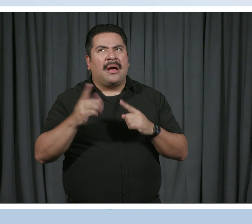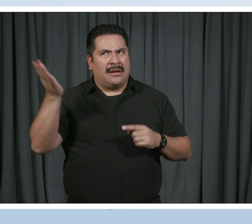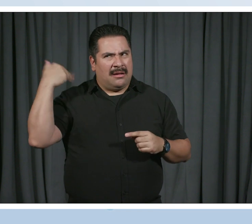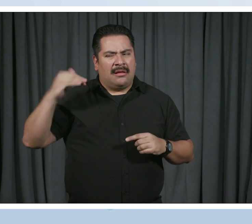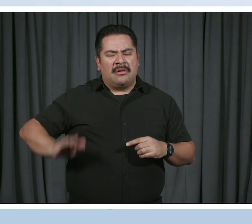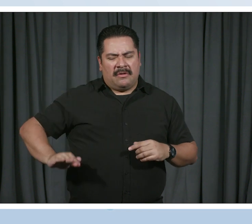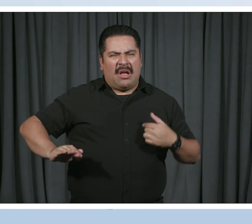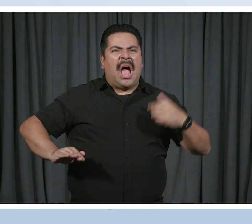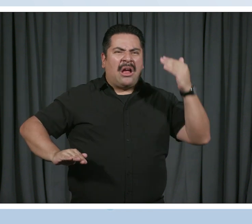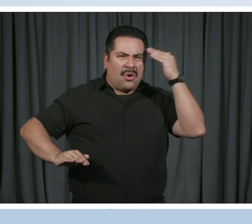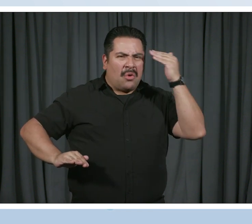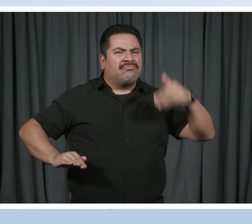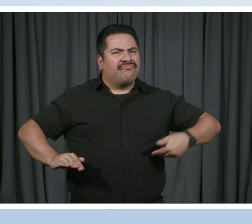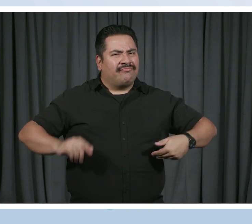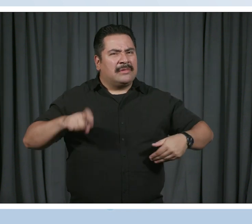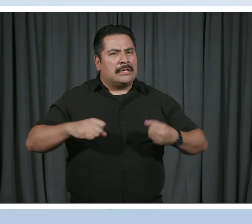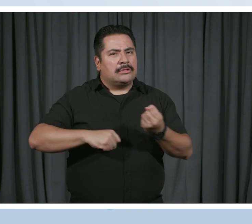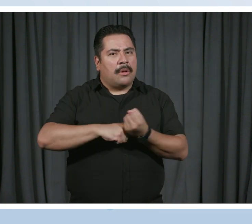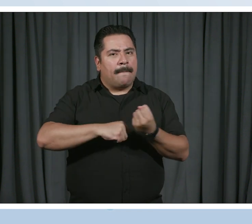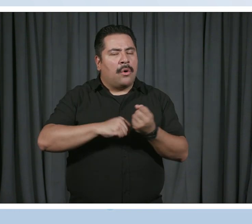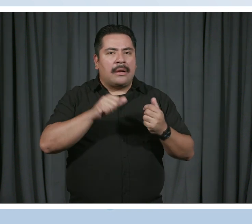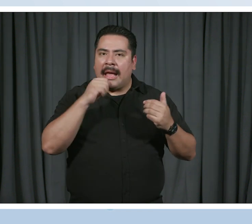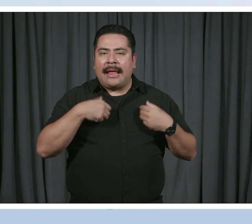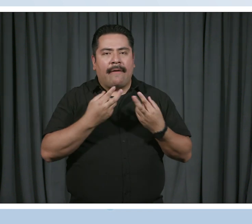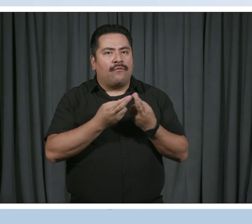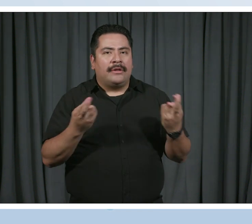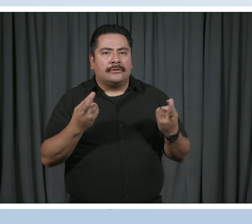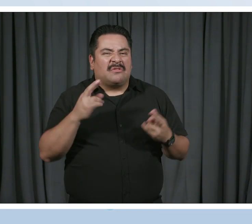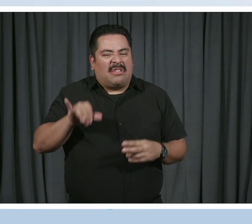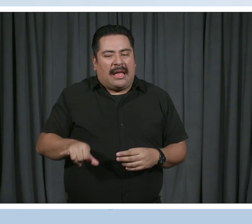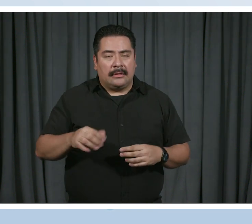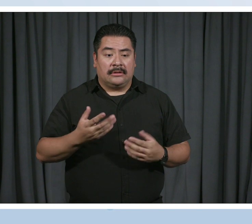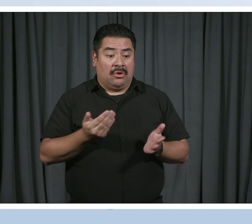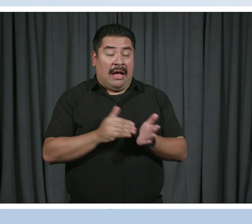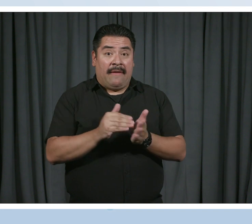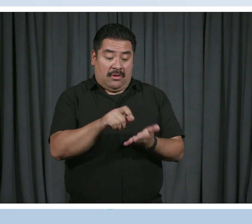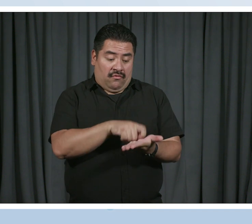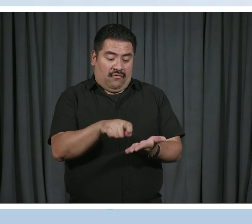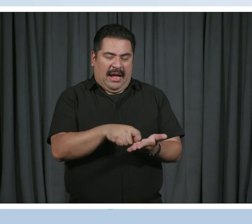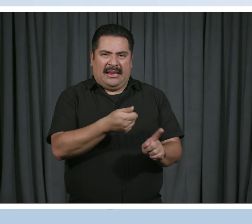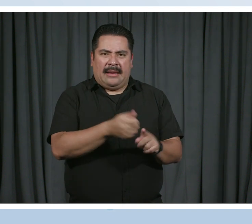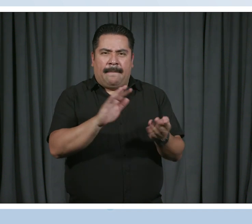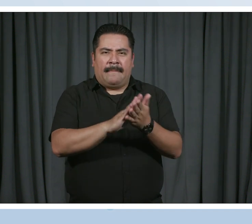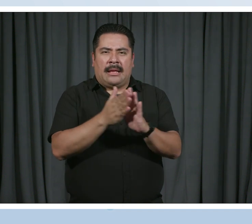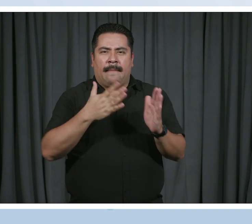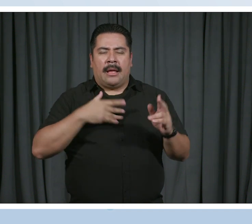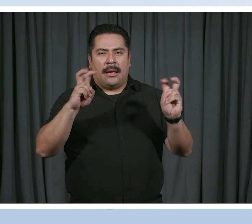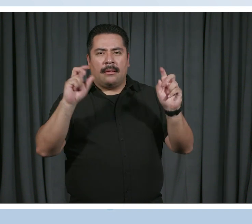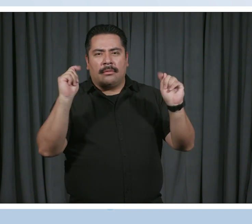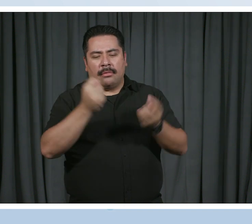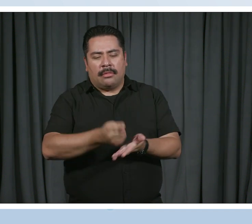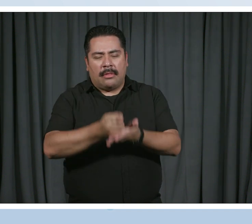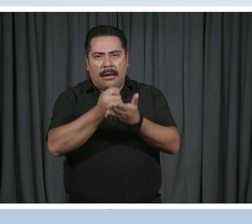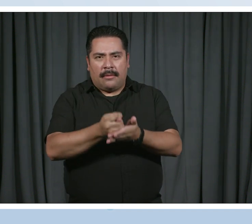needed some sort of support, but we didn't have the resources for it. So often writing was my form of therapy and kind of